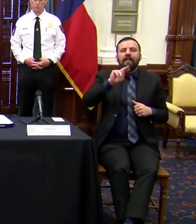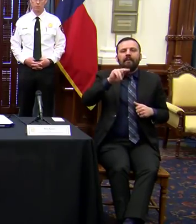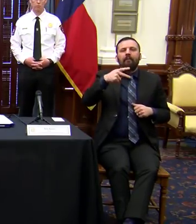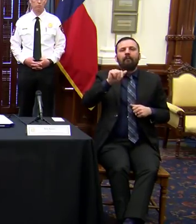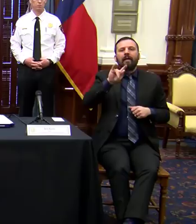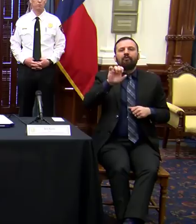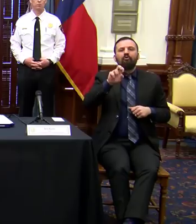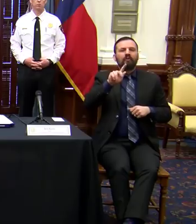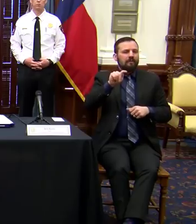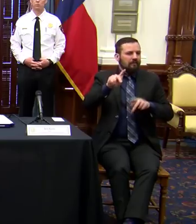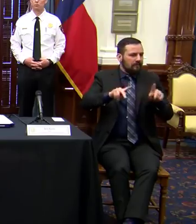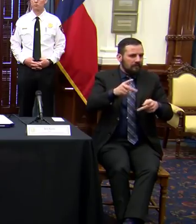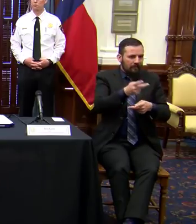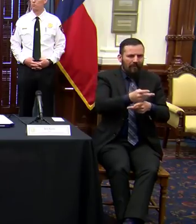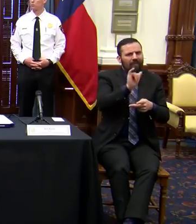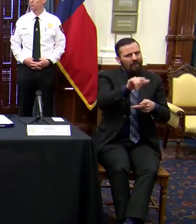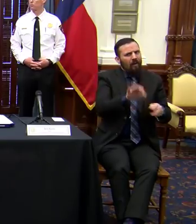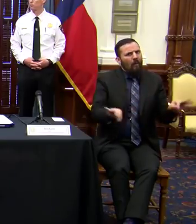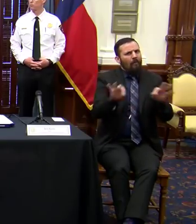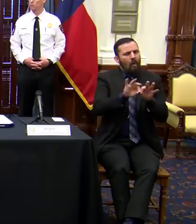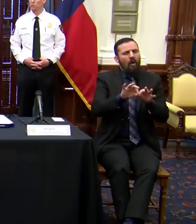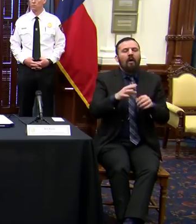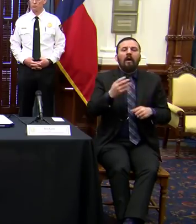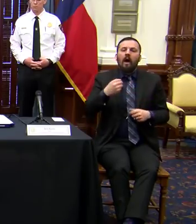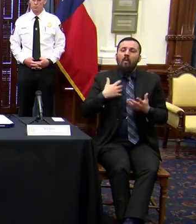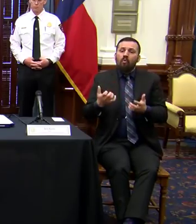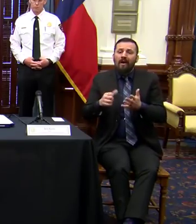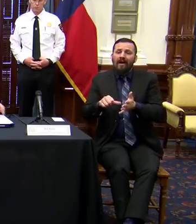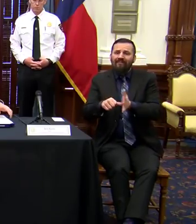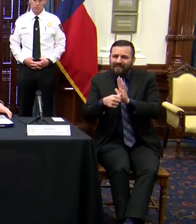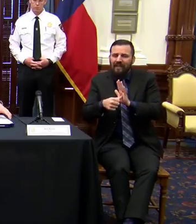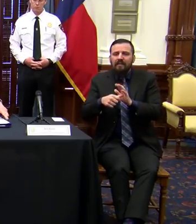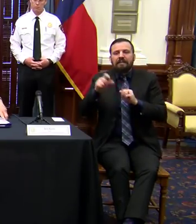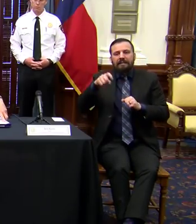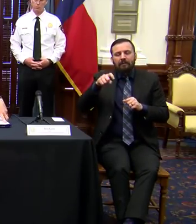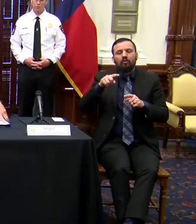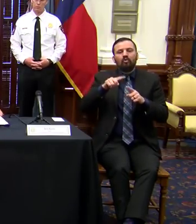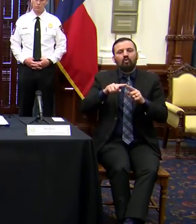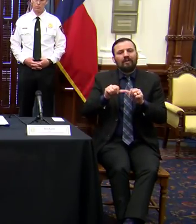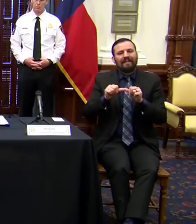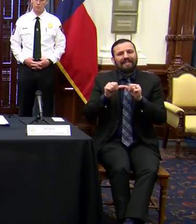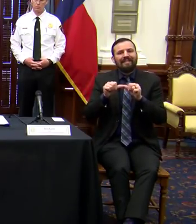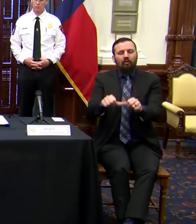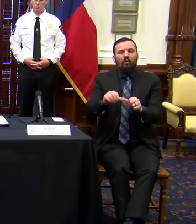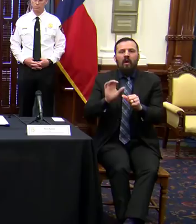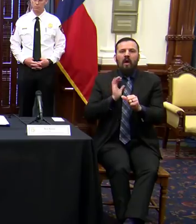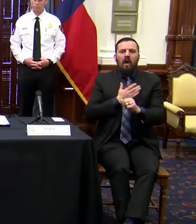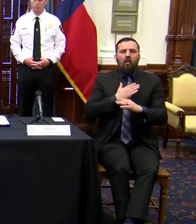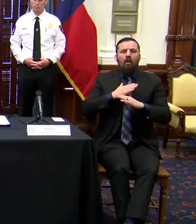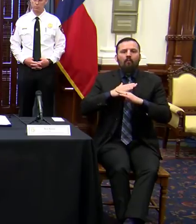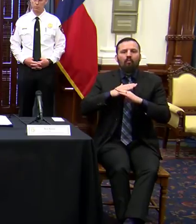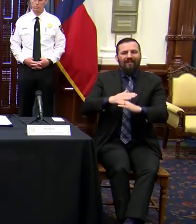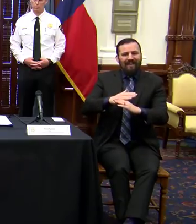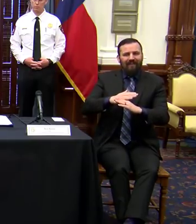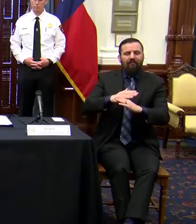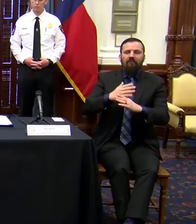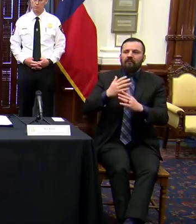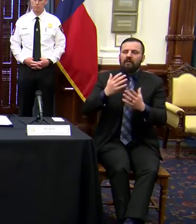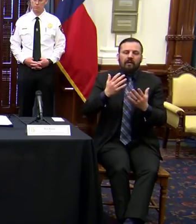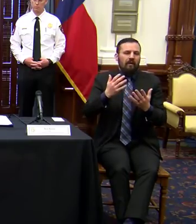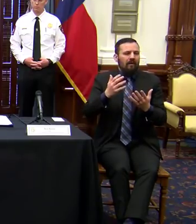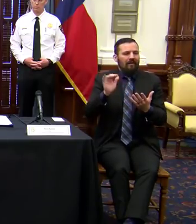important. I really want to emphasize the need for continuing our preventive measures. So the things that were in the